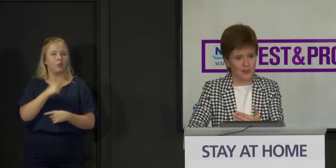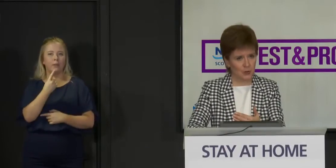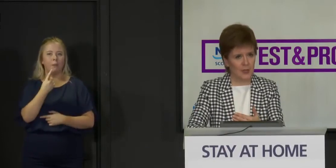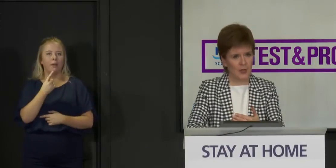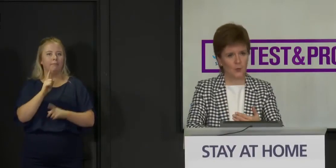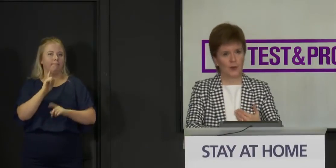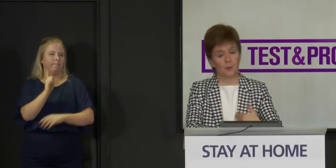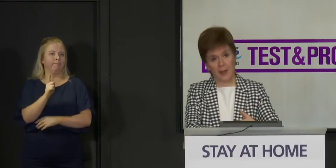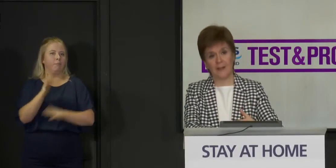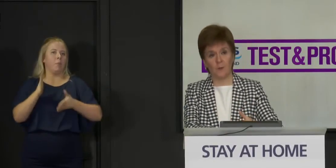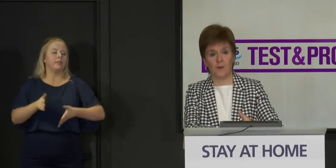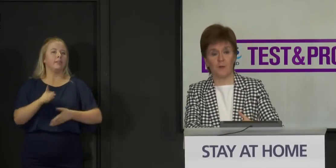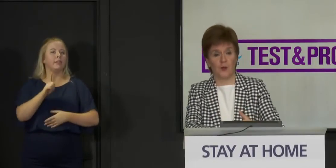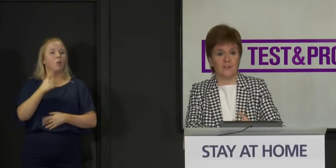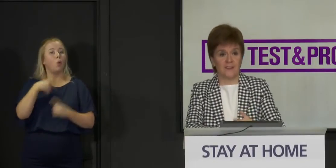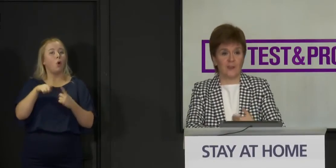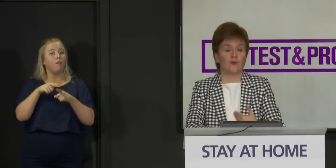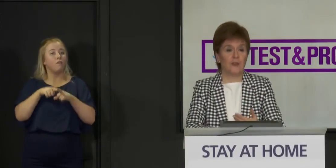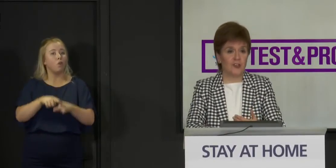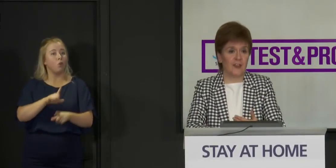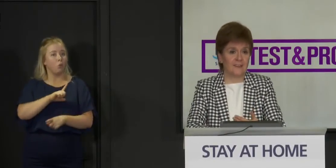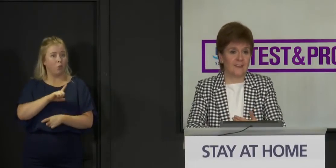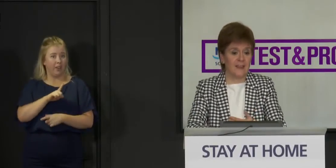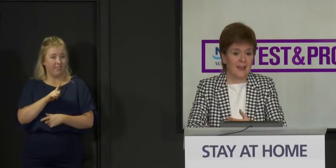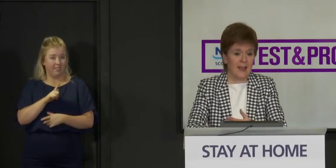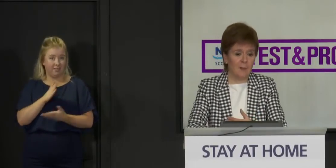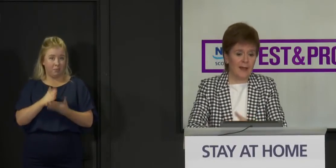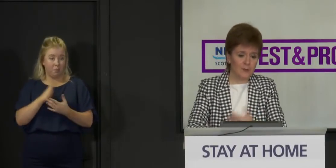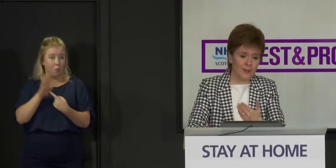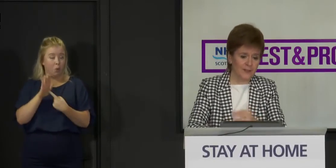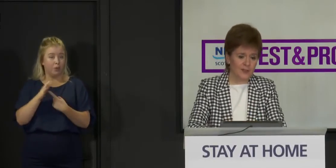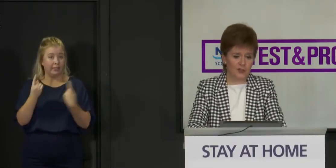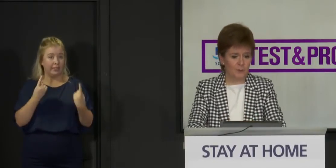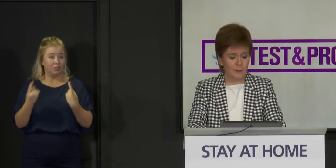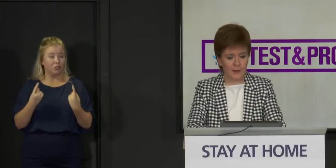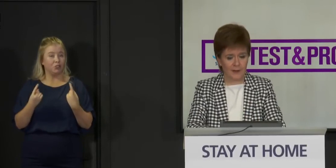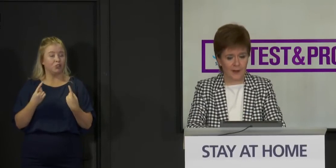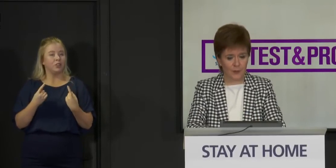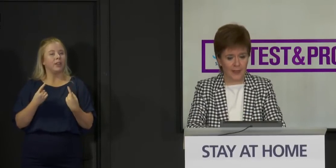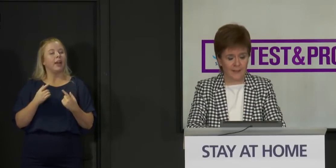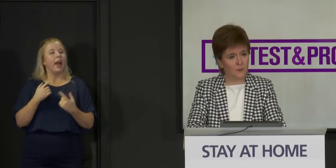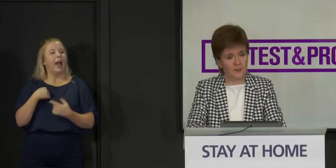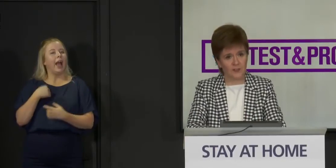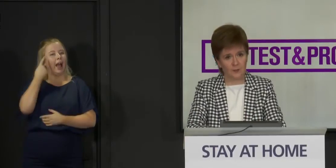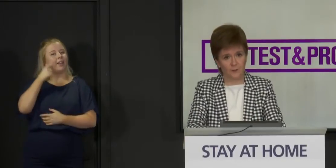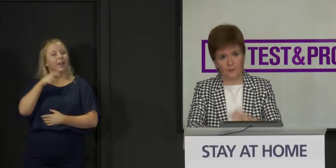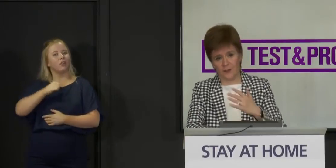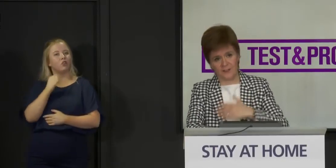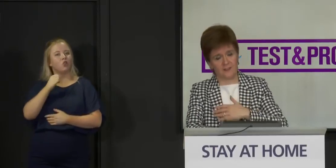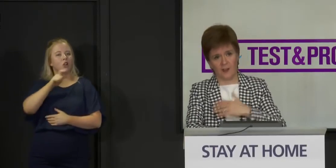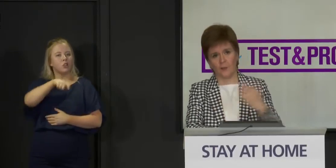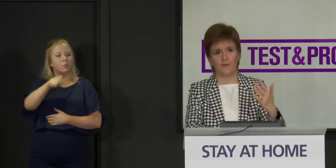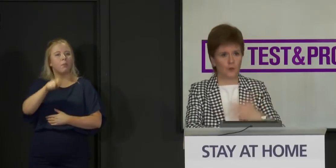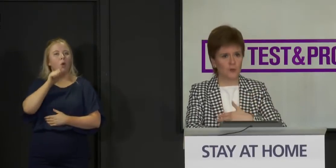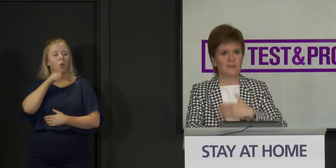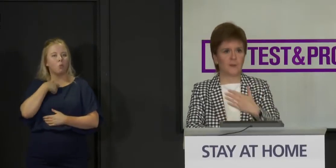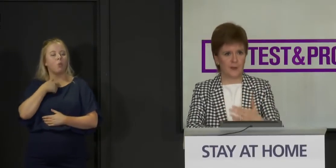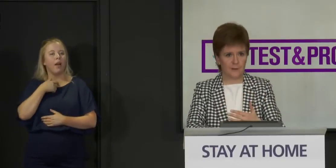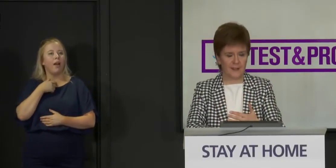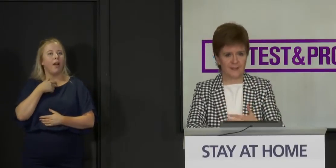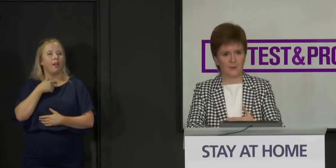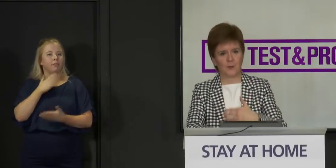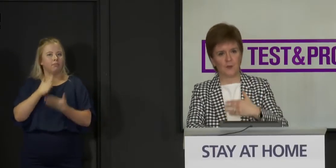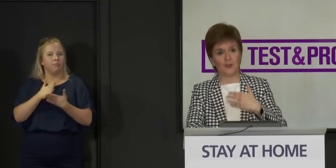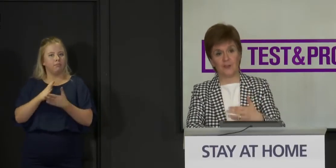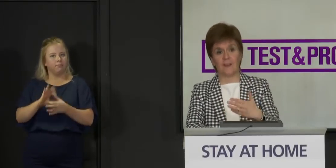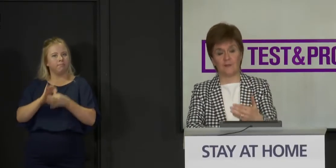telling us to we're complying with it because it's in our own interests and I don't think the Scottish people are going to get into a position of us cutting off our nose to